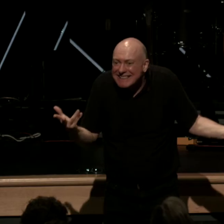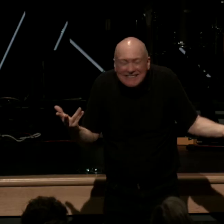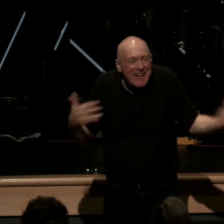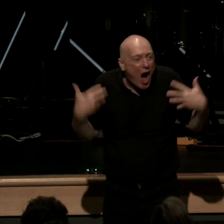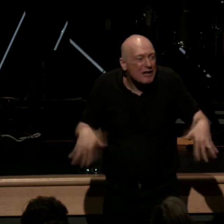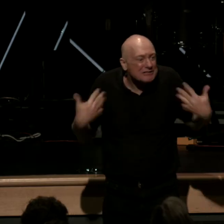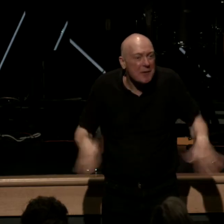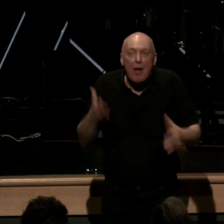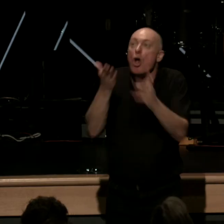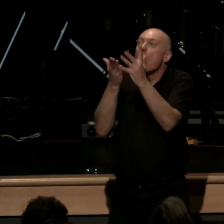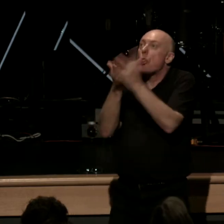through him Christ